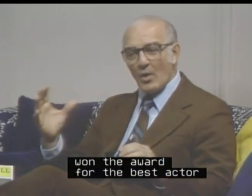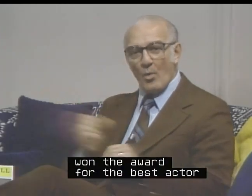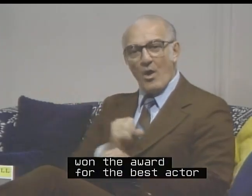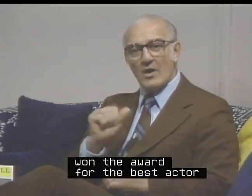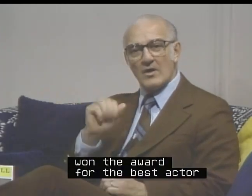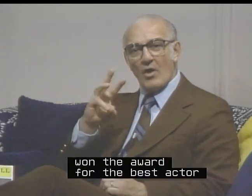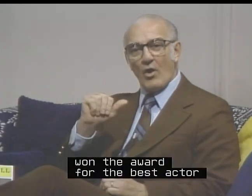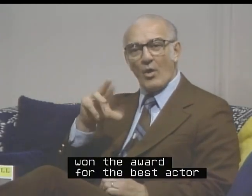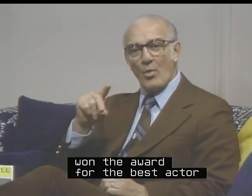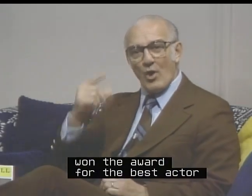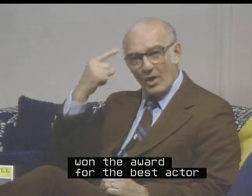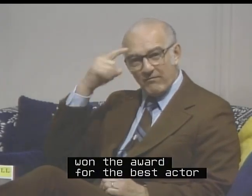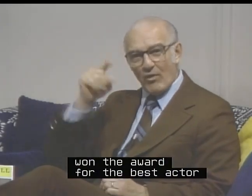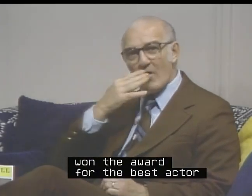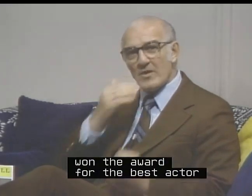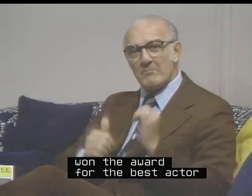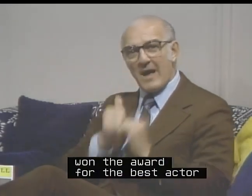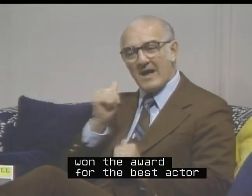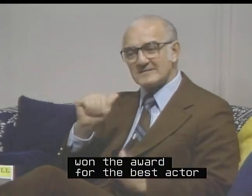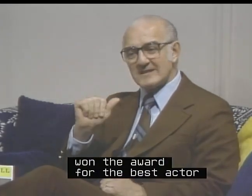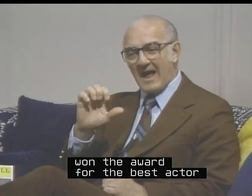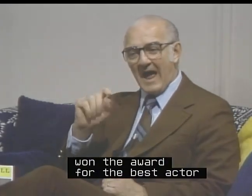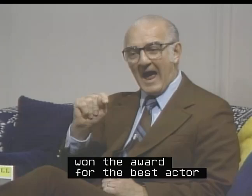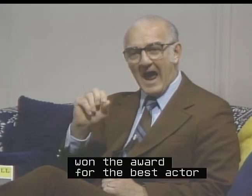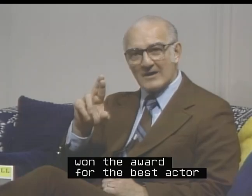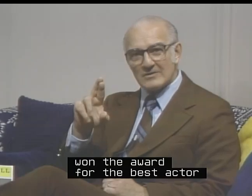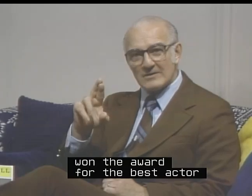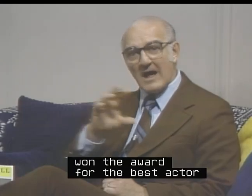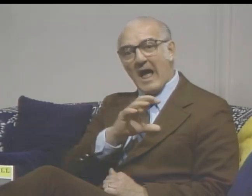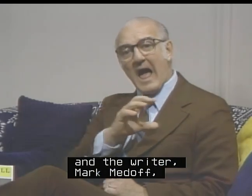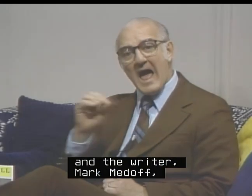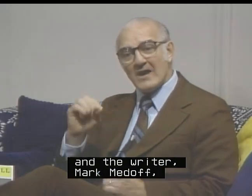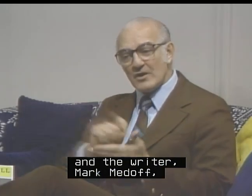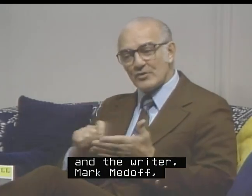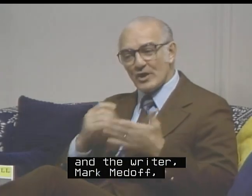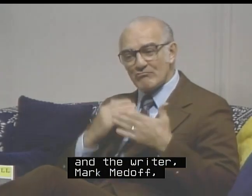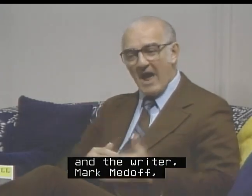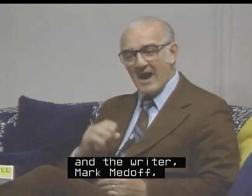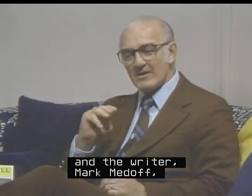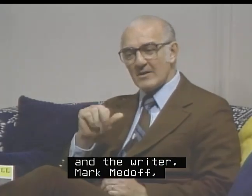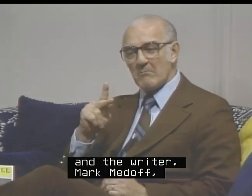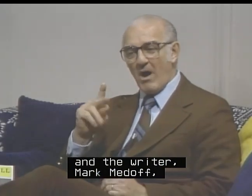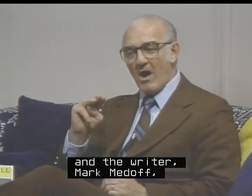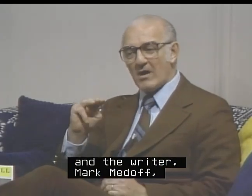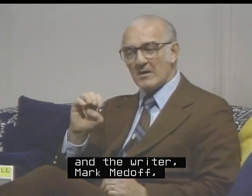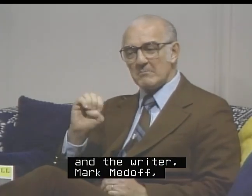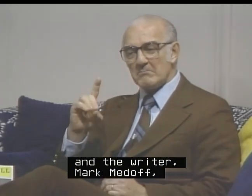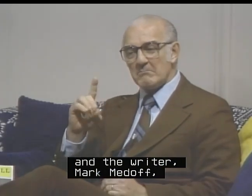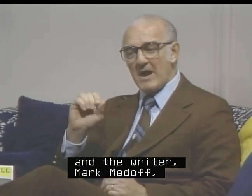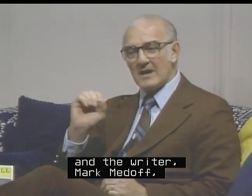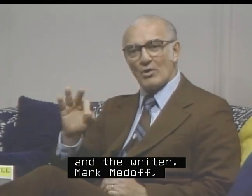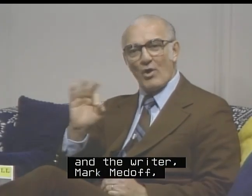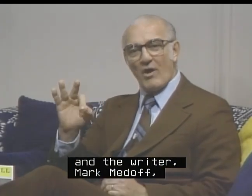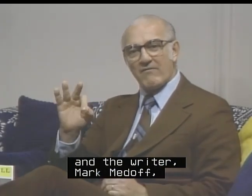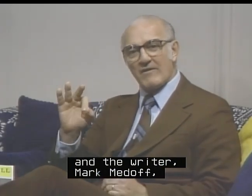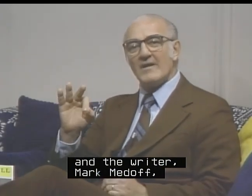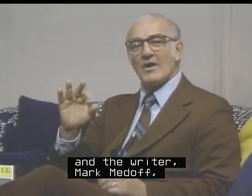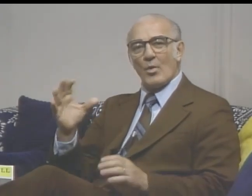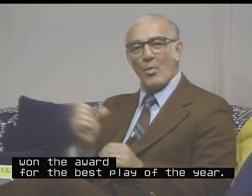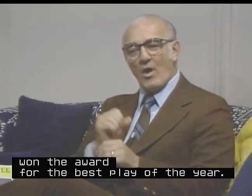won the award for the Best Actor. And the writer, Mark Madoff, won